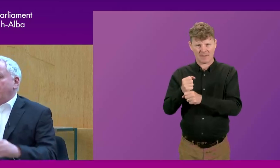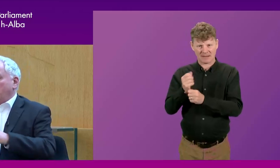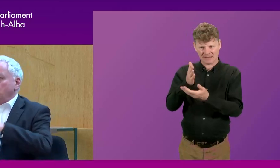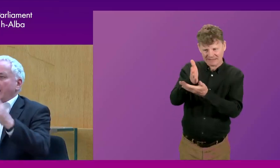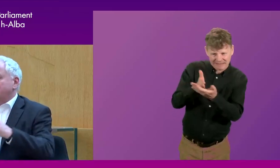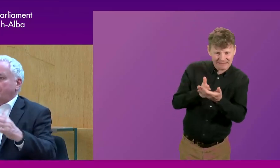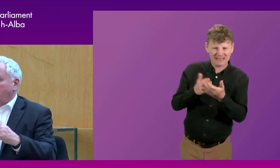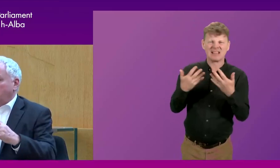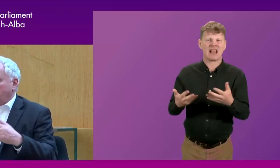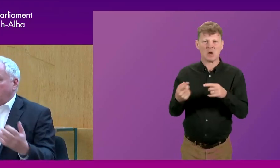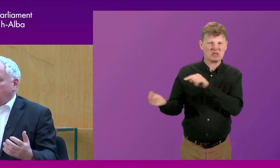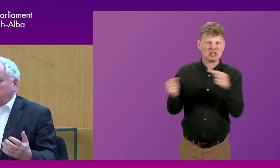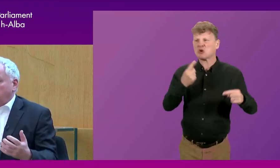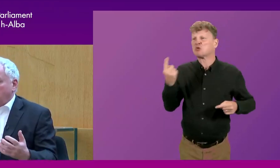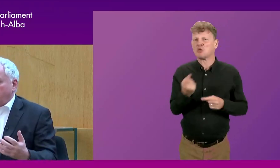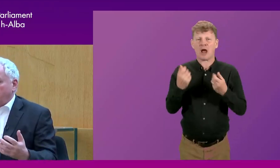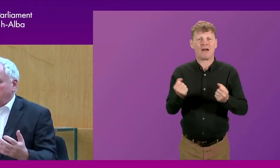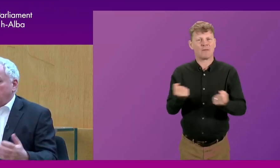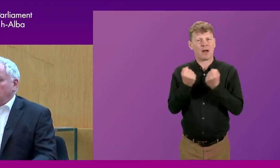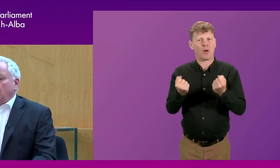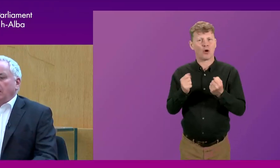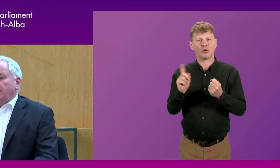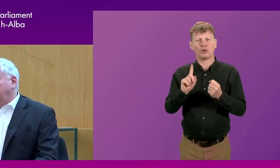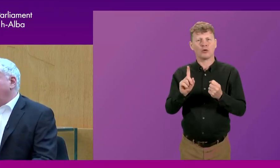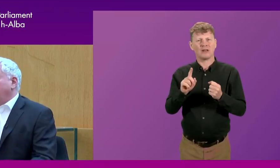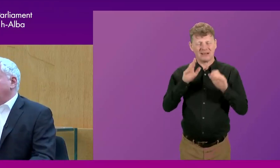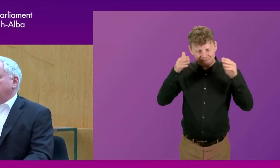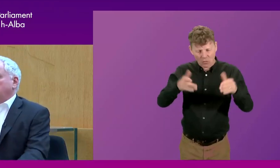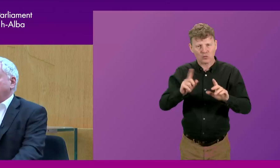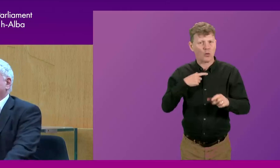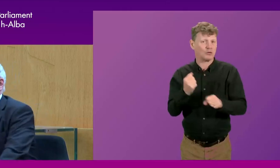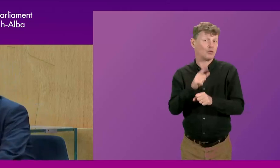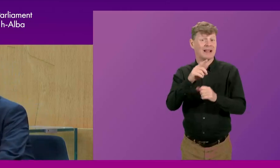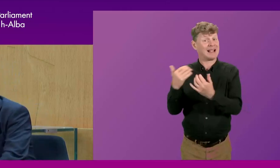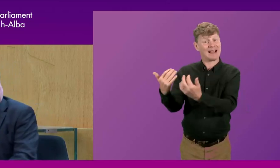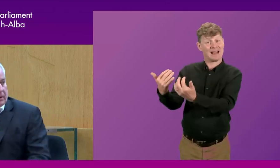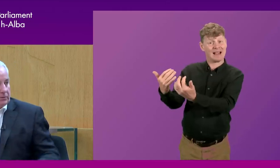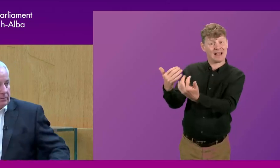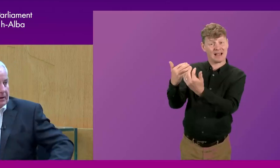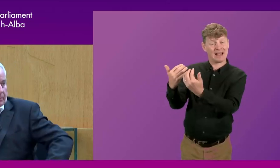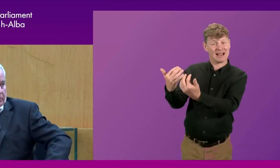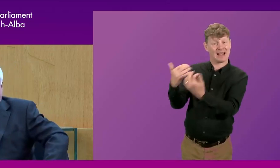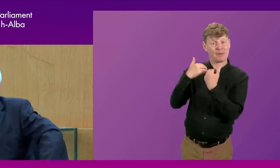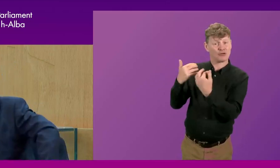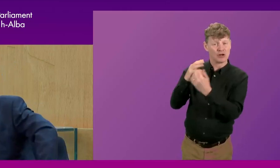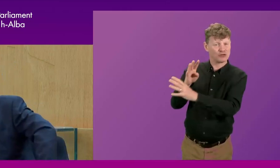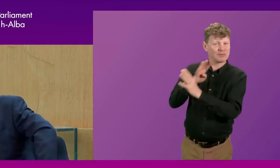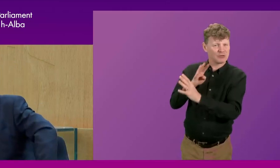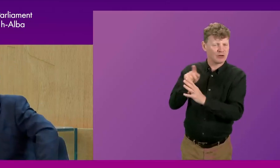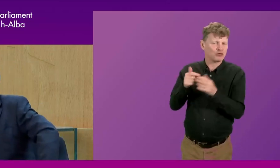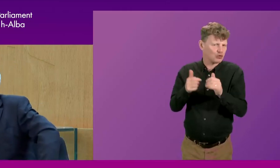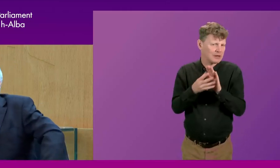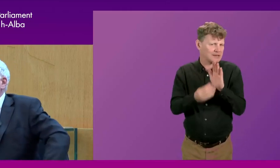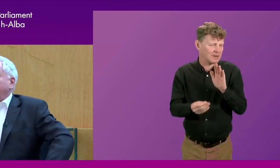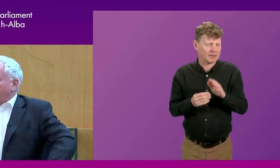this debate about who has the power rather than what you're doing with it. I take immigration as an example, that's why I wanted to pick up on what Esther just said.